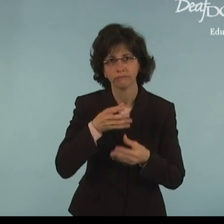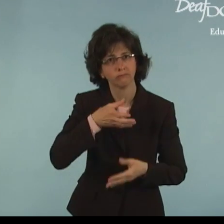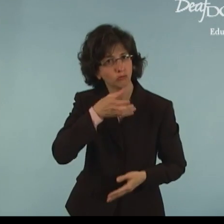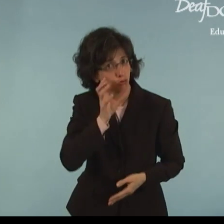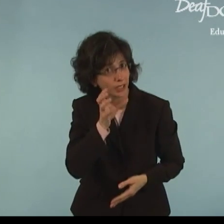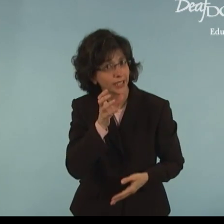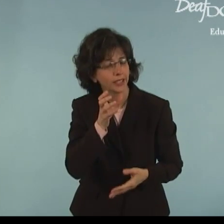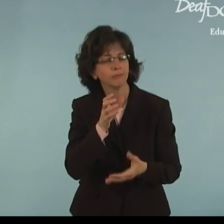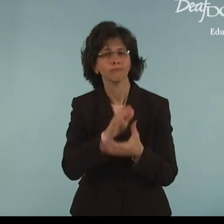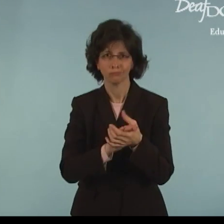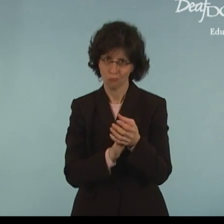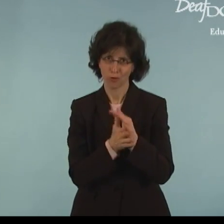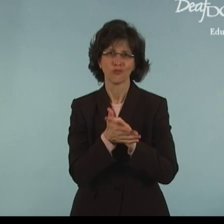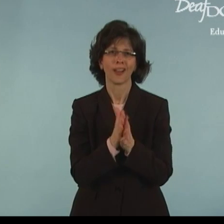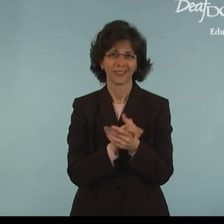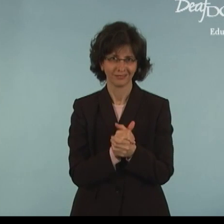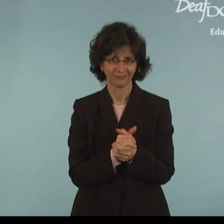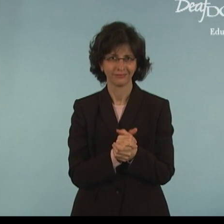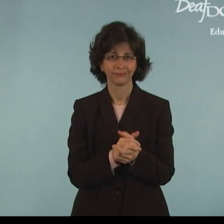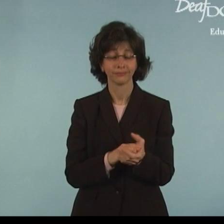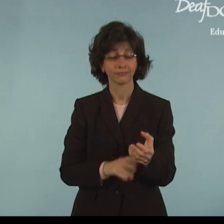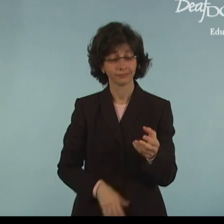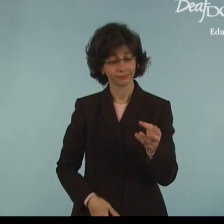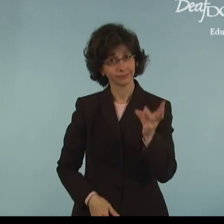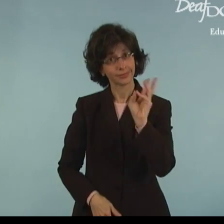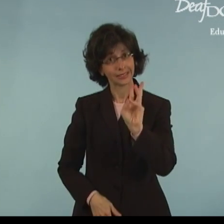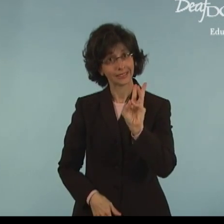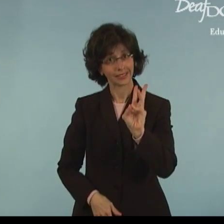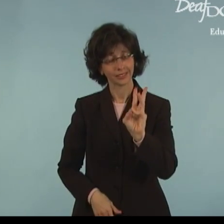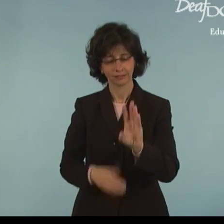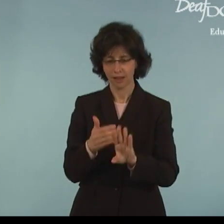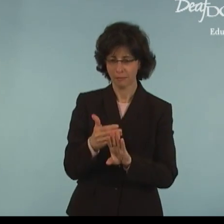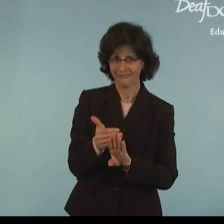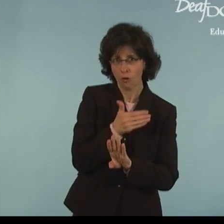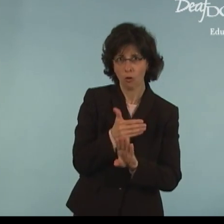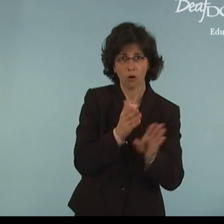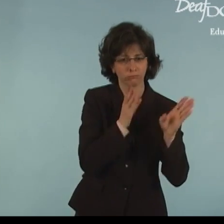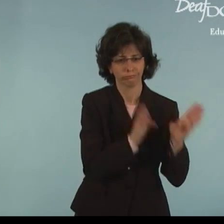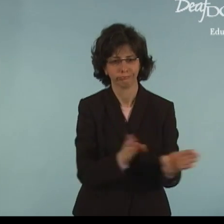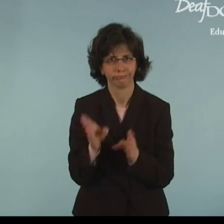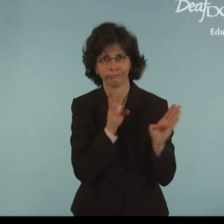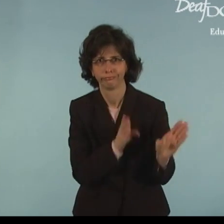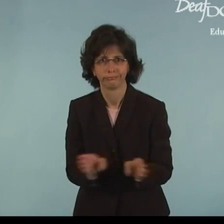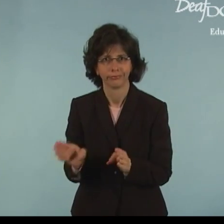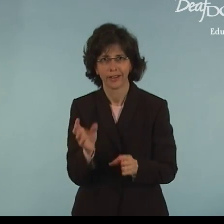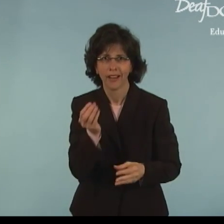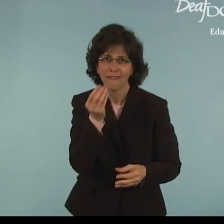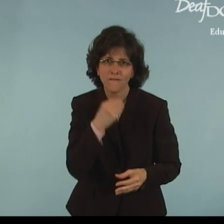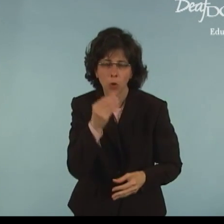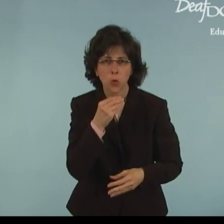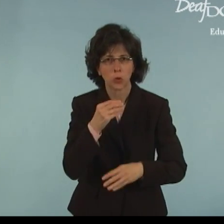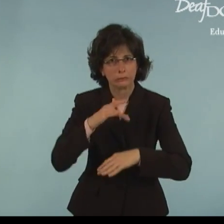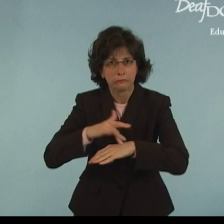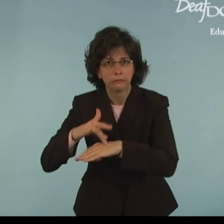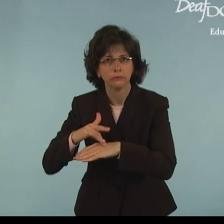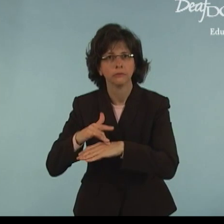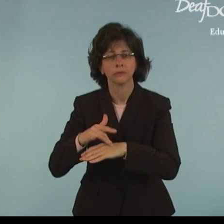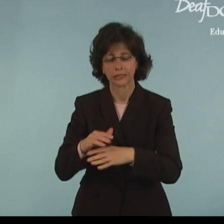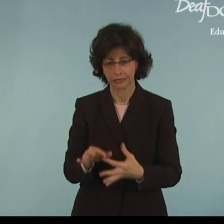or drinking, wash your hands. Six, before and after handling and preparing